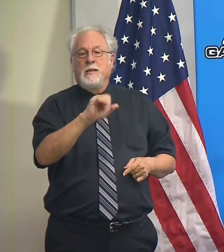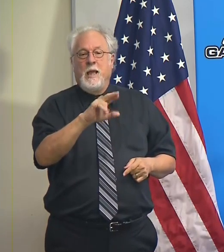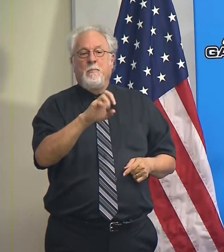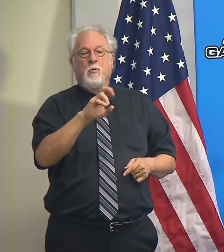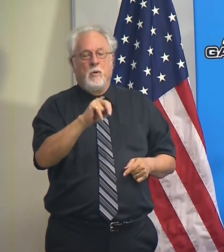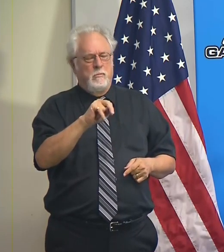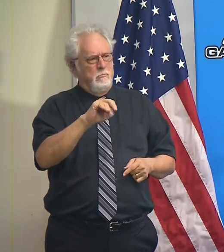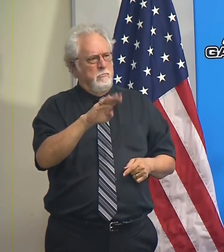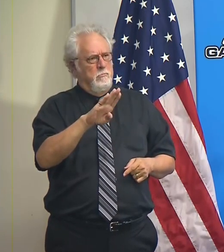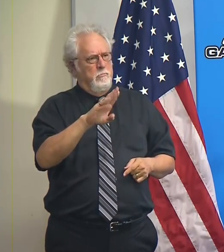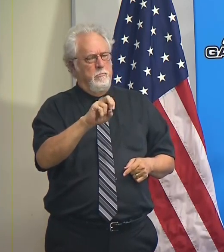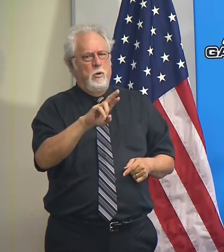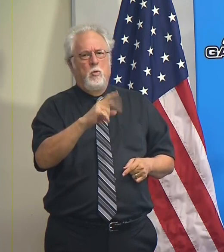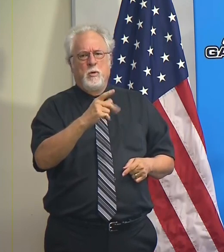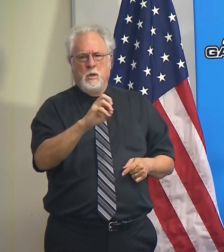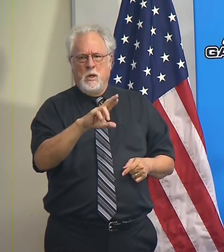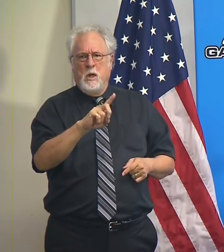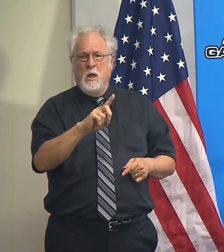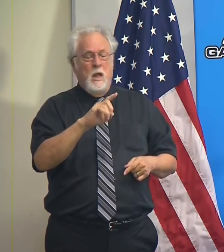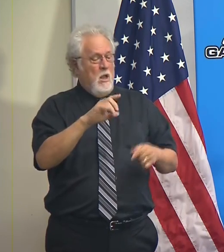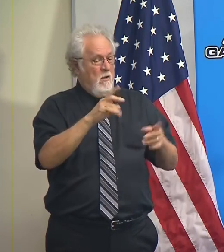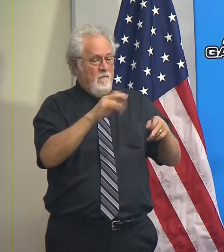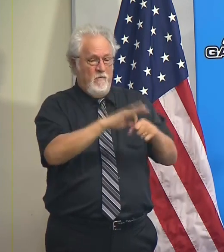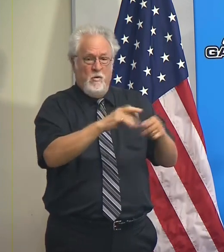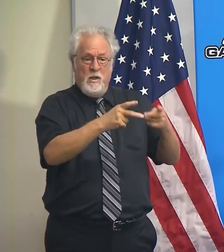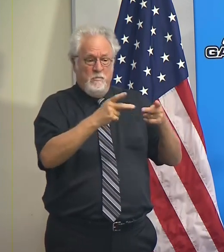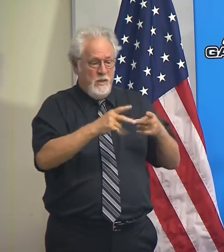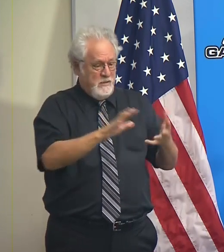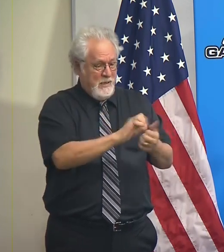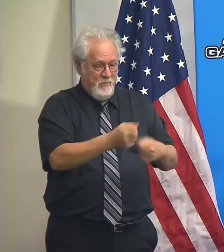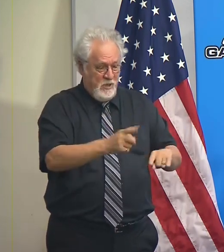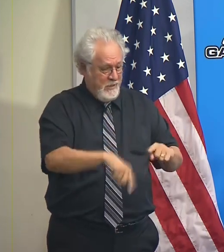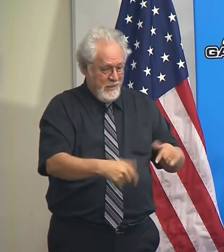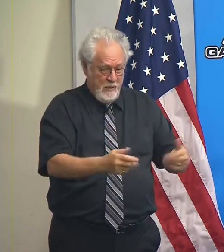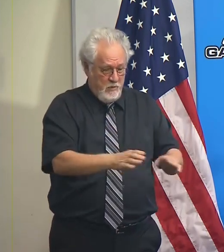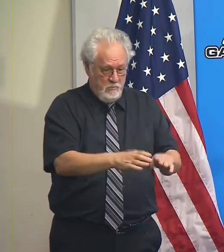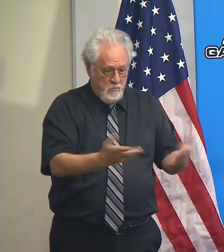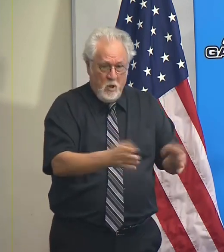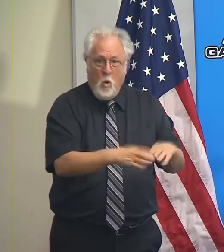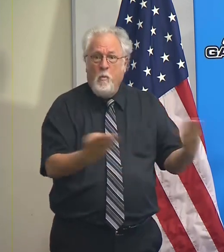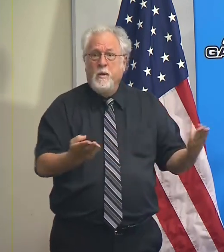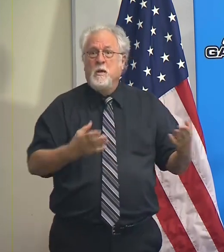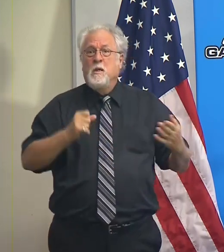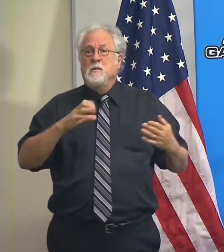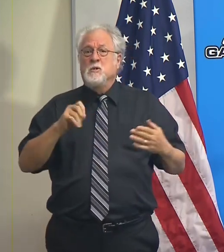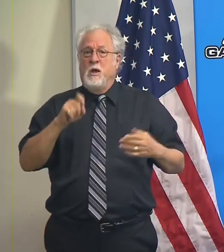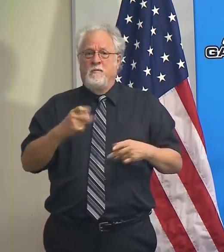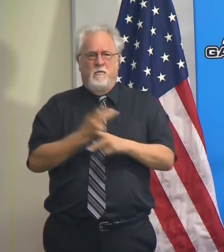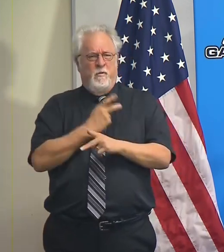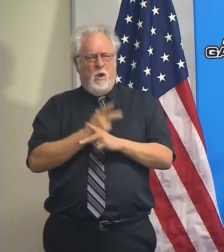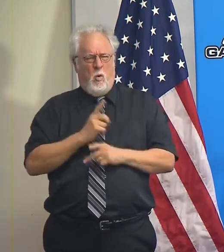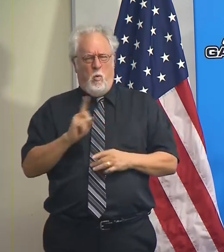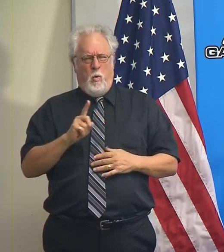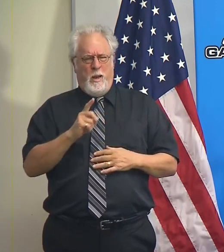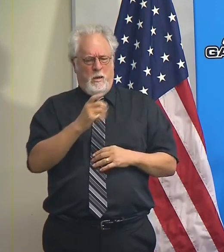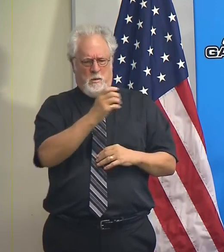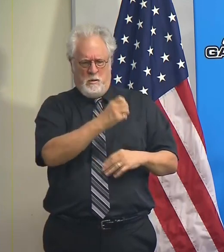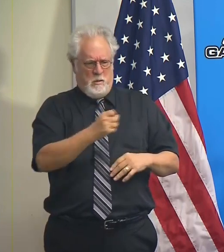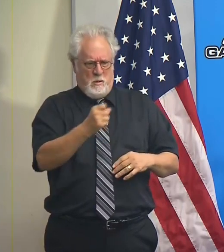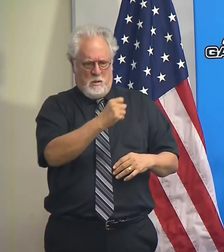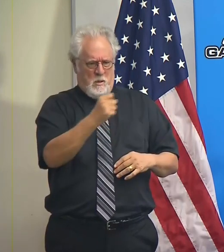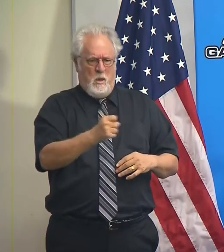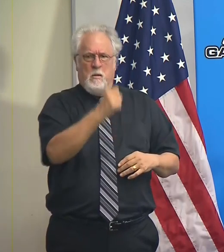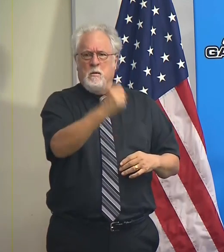regular polling locations may have been damaged to the point where they just can't serve that function. And so we got to figure out where we can where we can